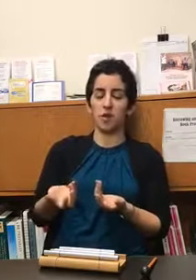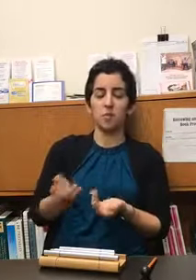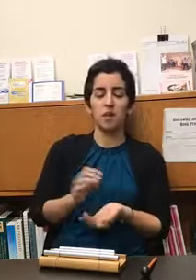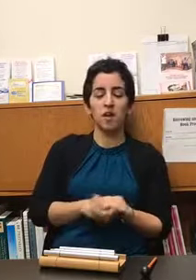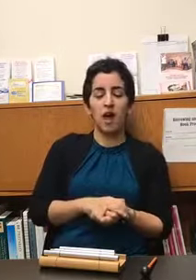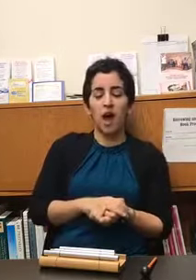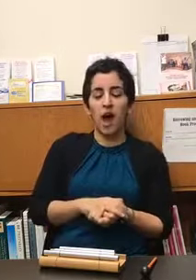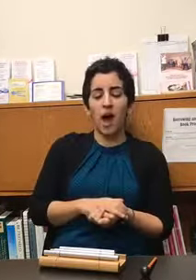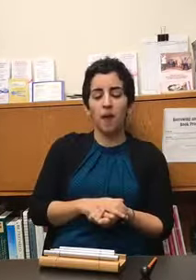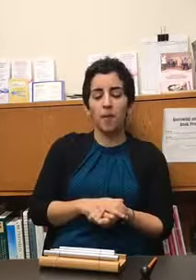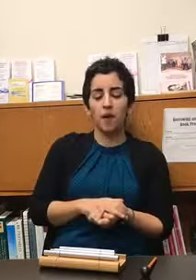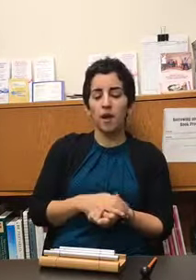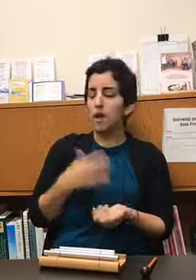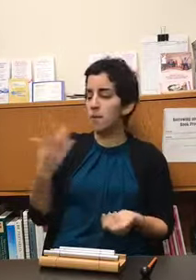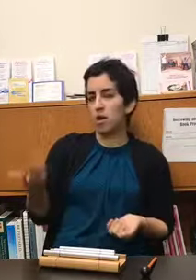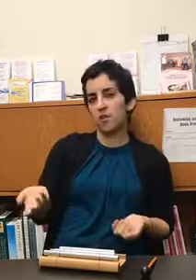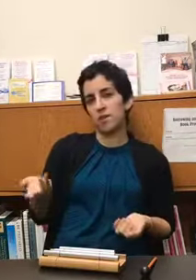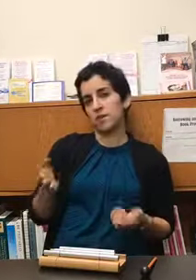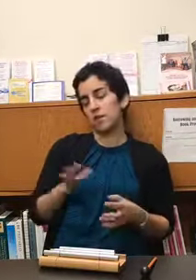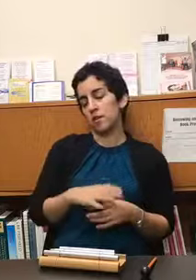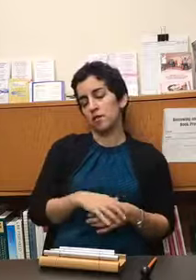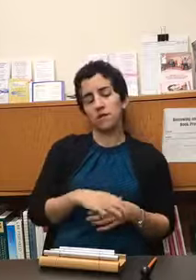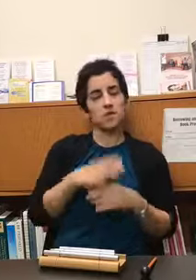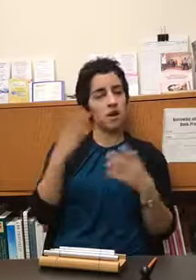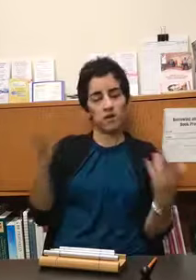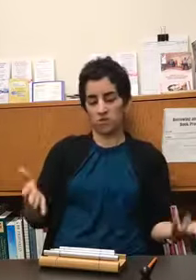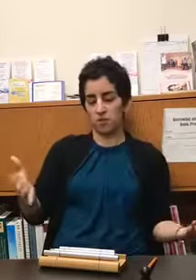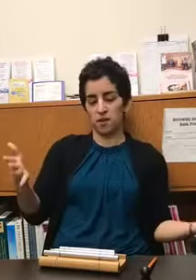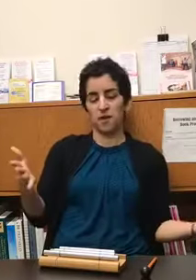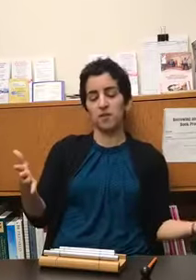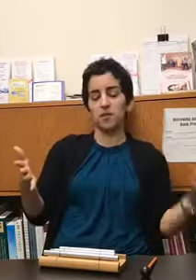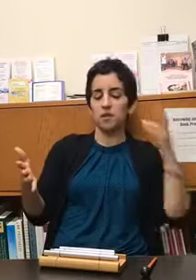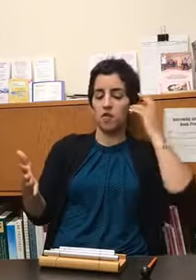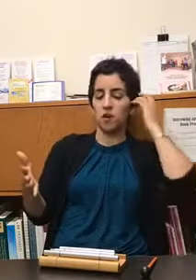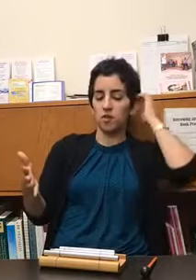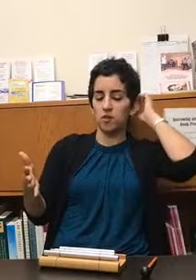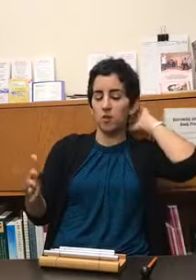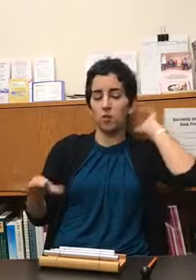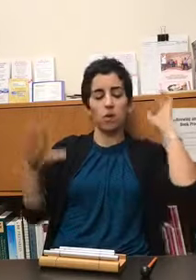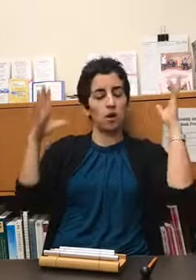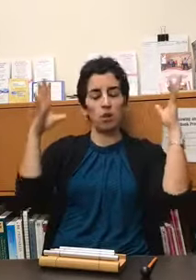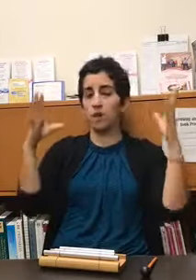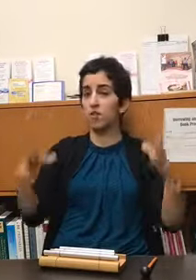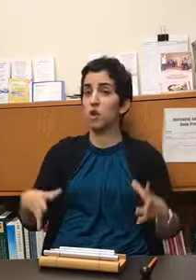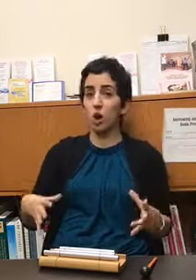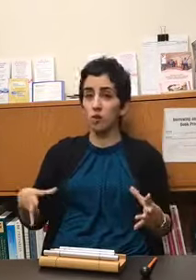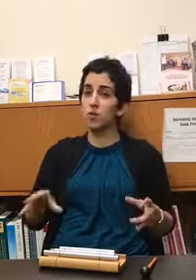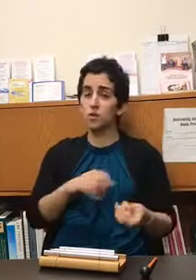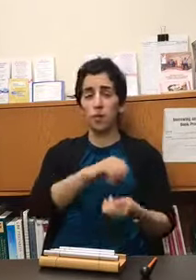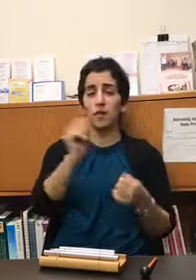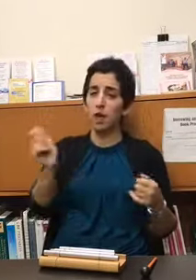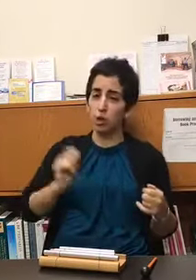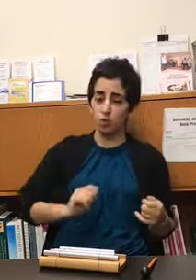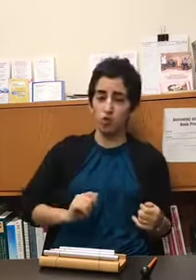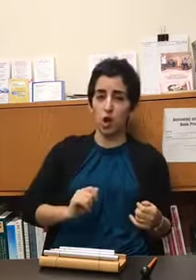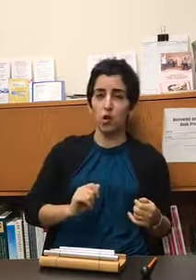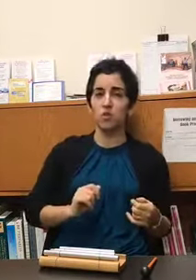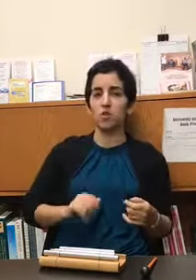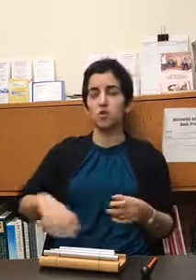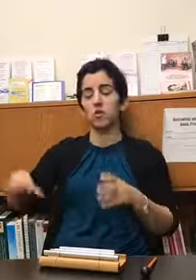um in my office there there's a ton of instruments obviously there's also a lot of scarves brightly colored scarves there's also